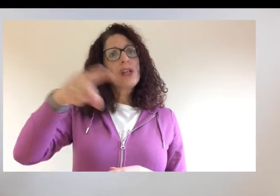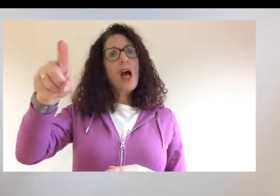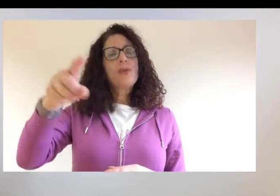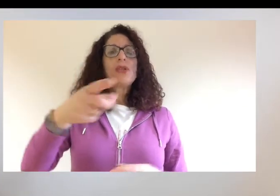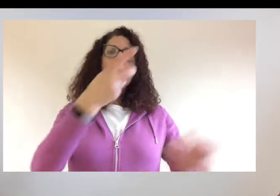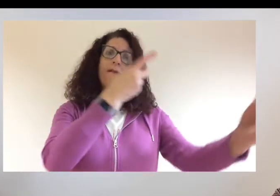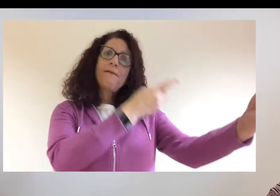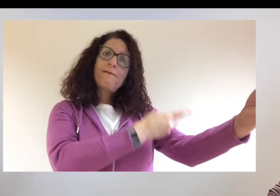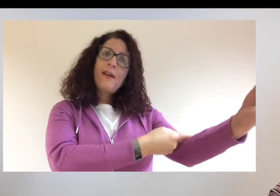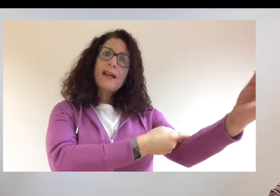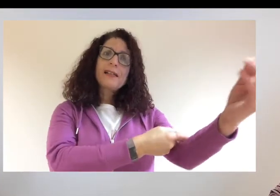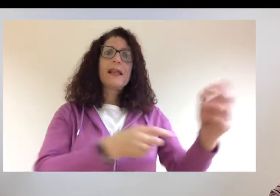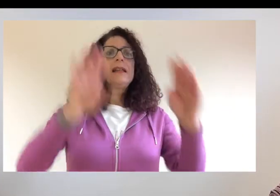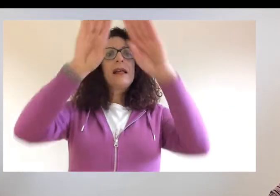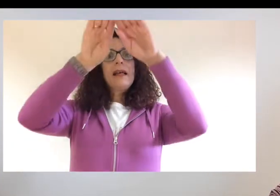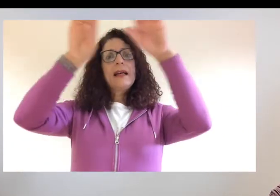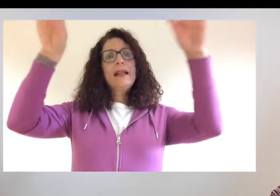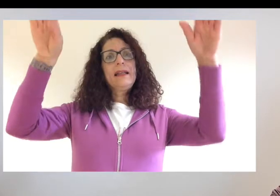to your family doctor.